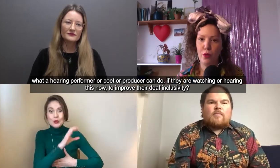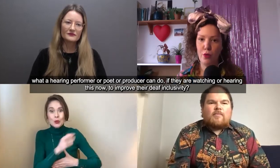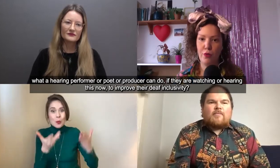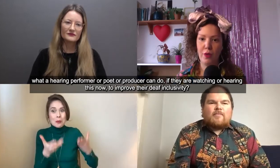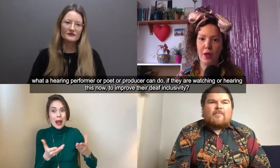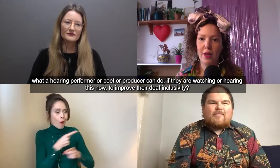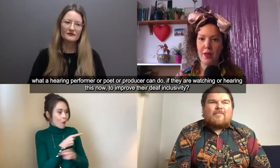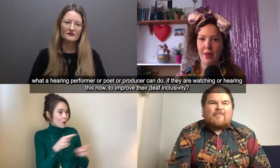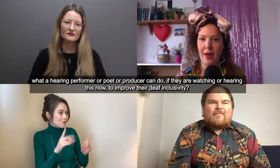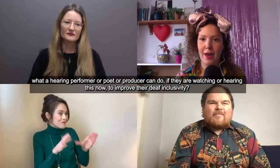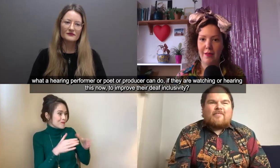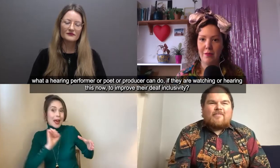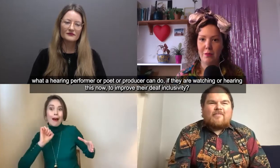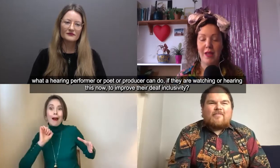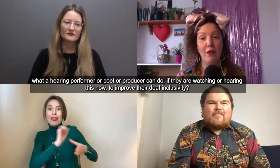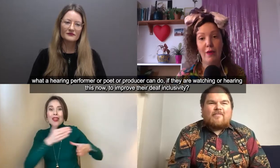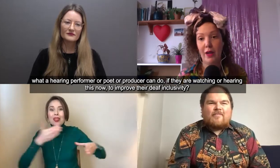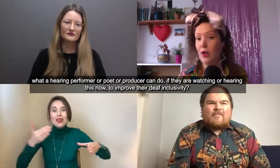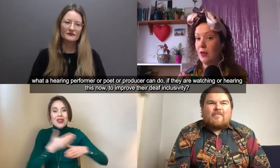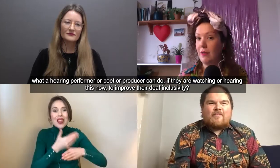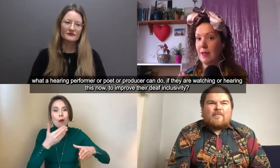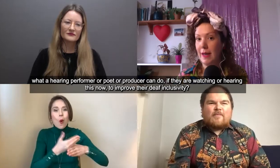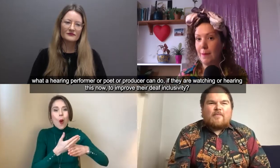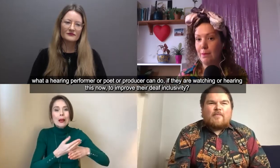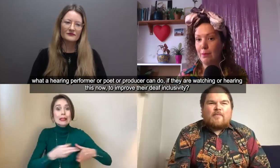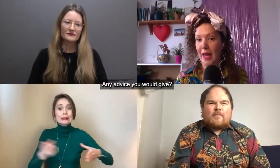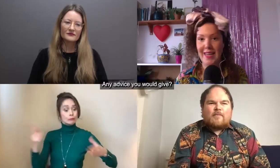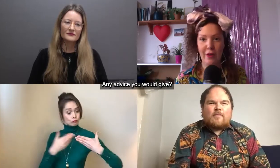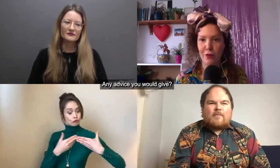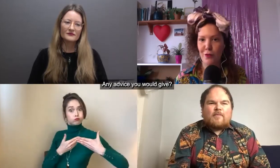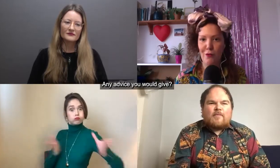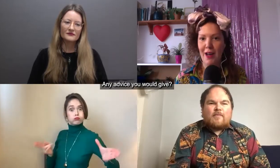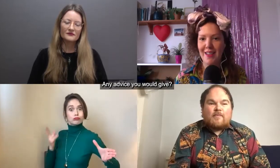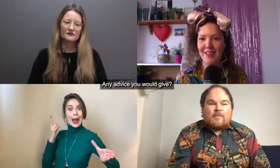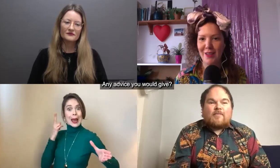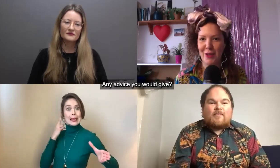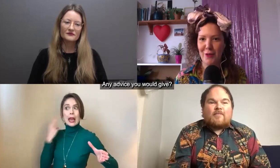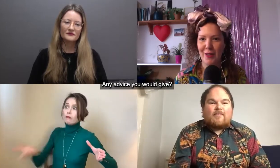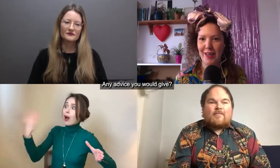their deaf inclusivity any kind of advice that you would give